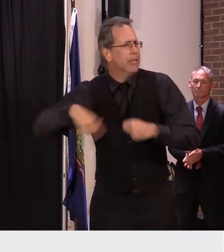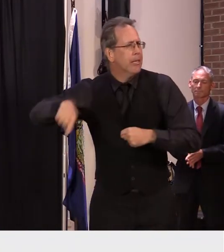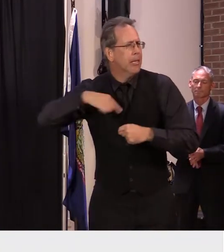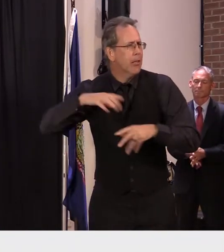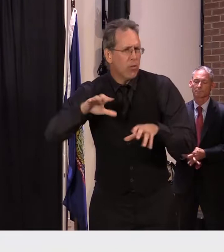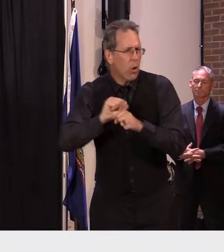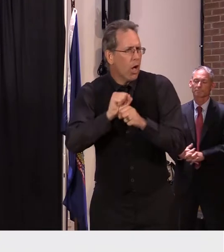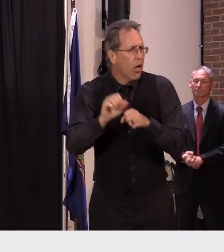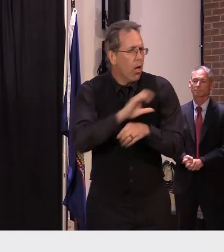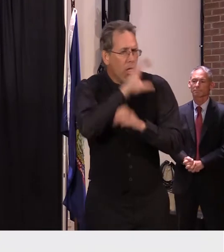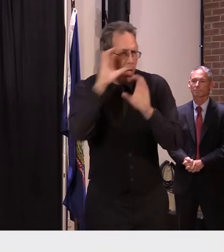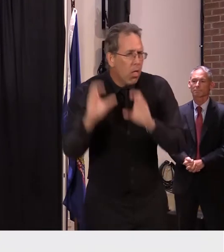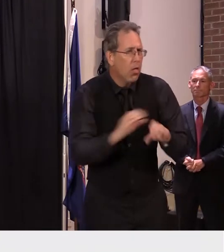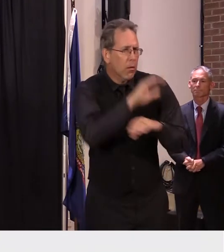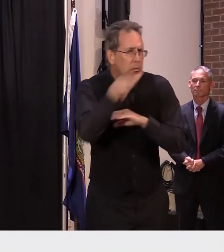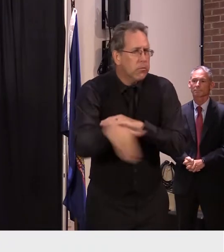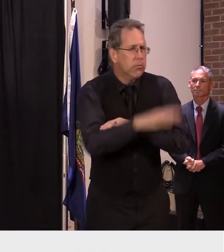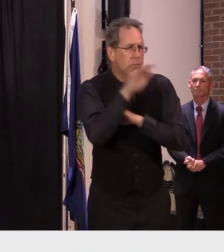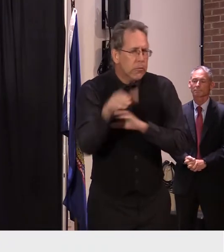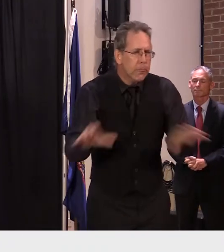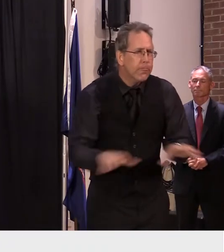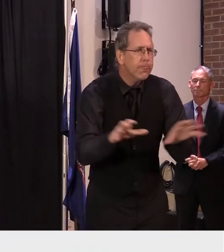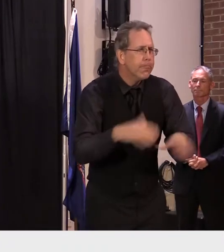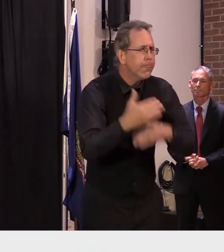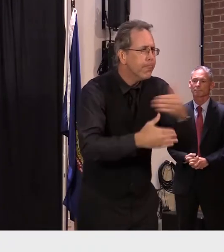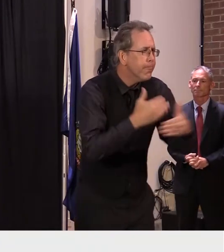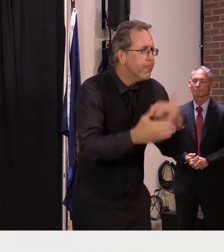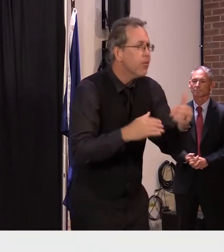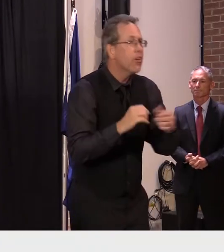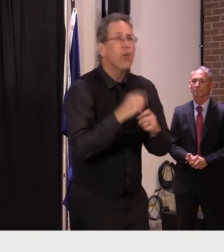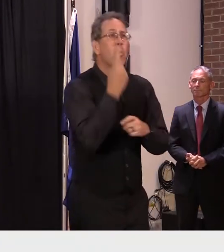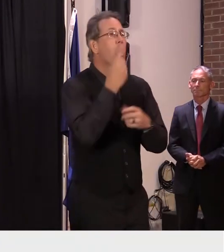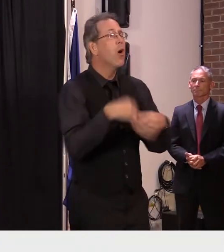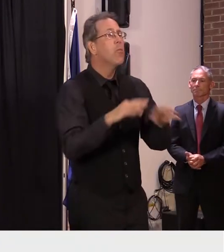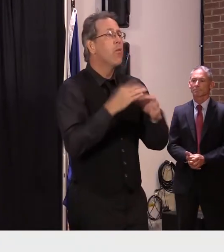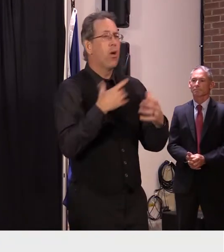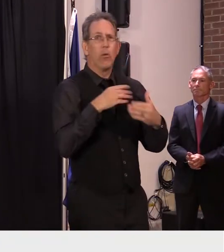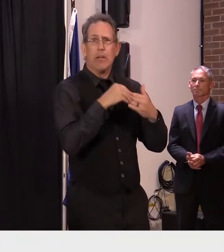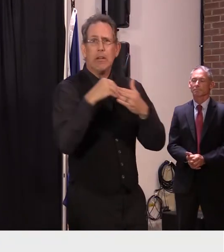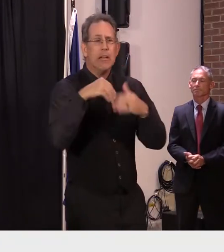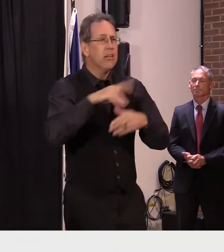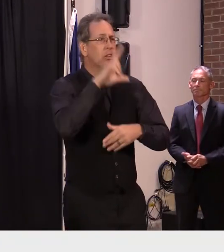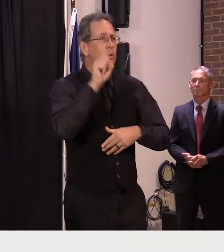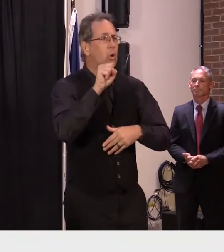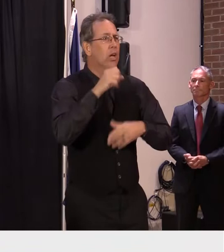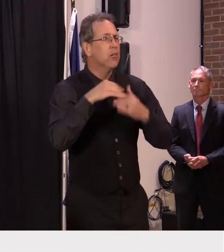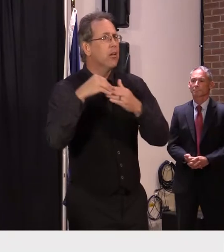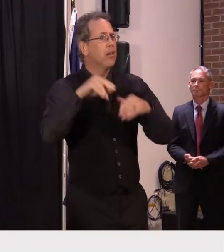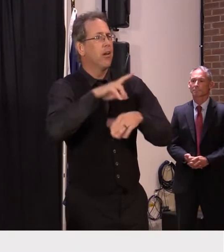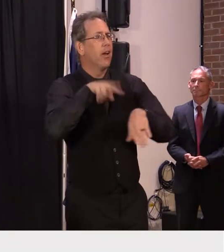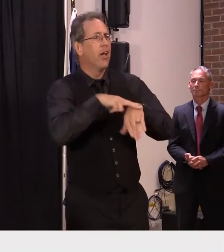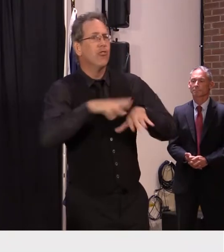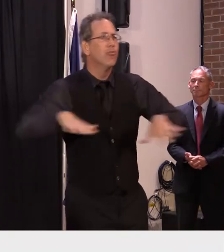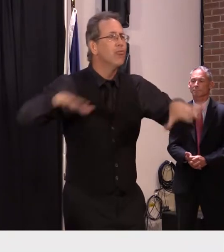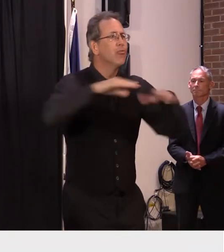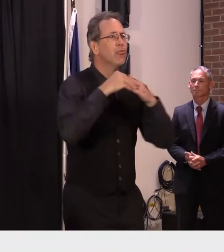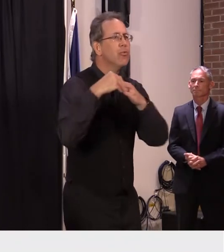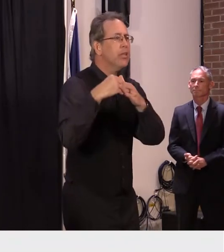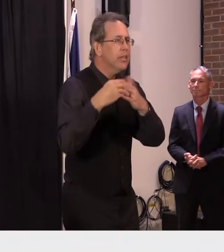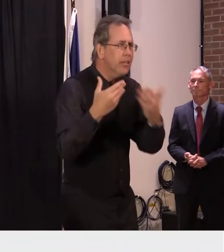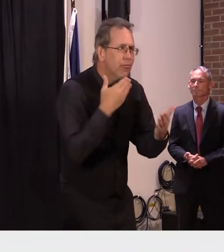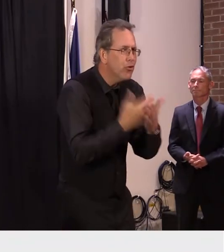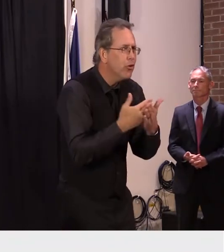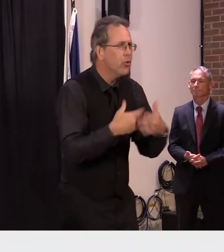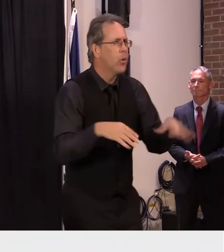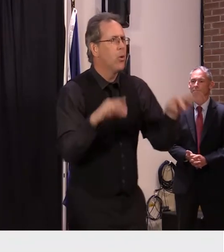we led the nation in our response and you were an essential part of our team so i'm going to give mike